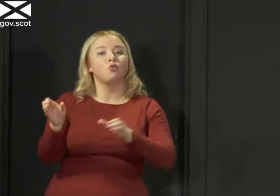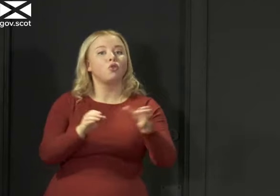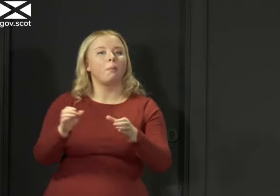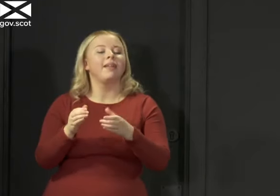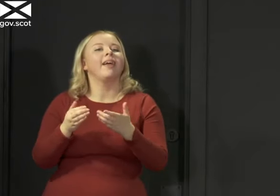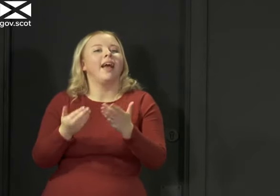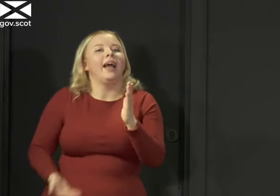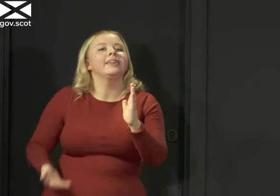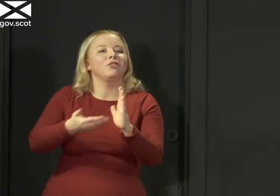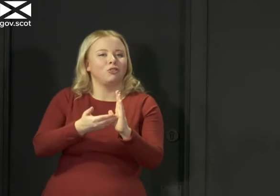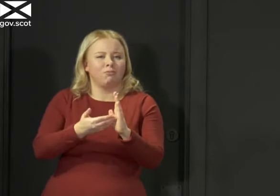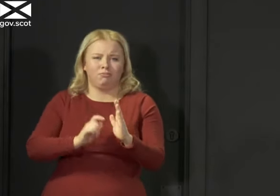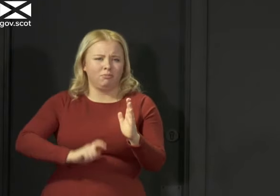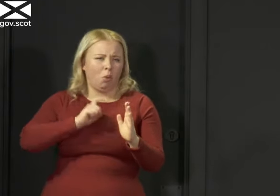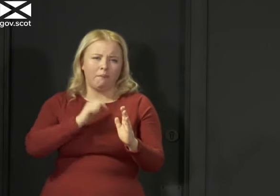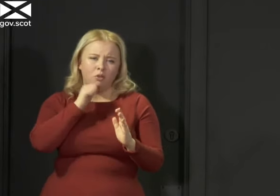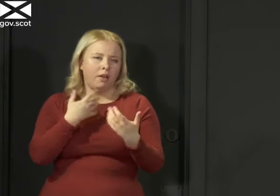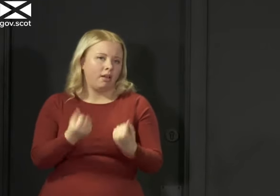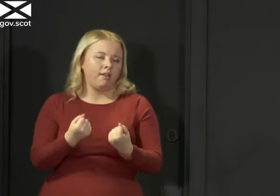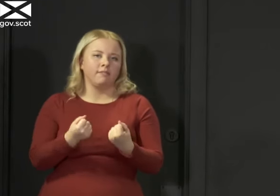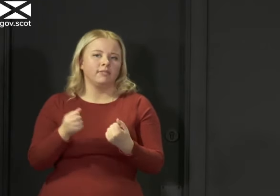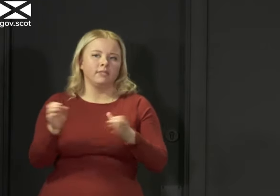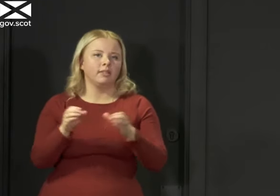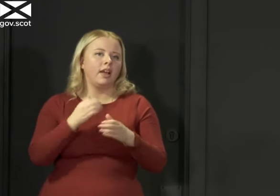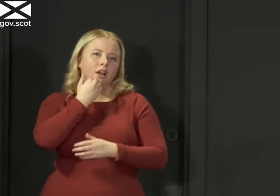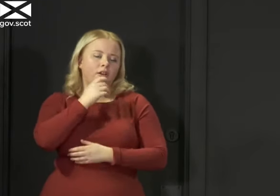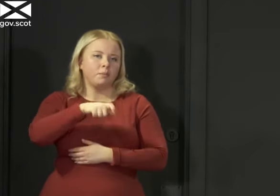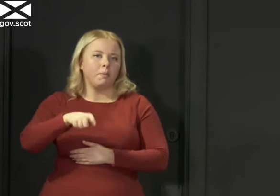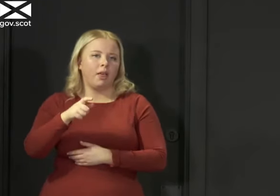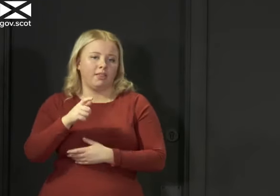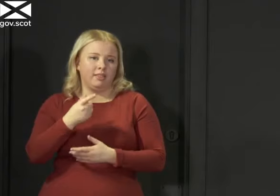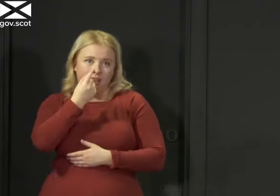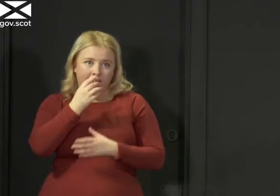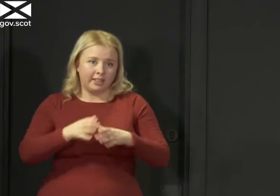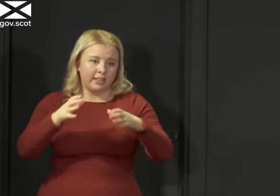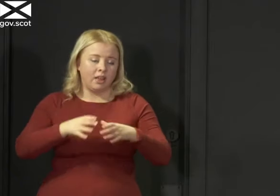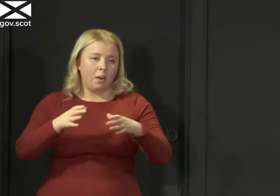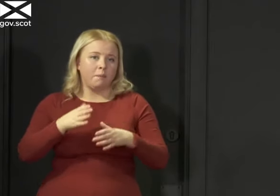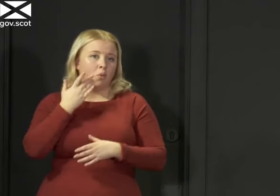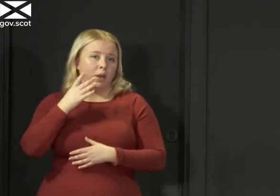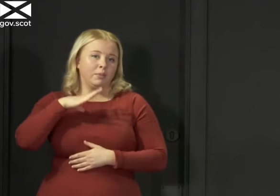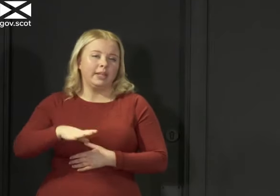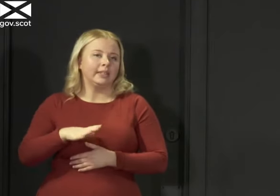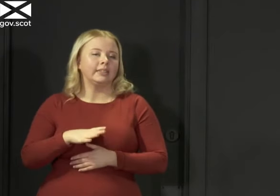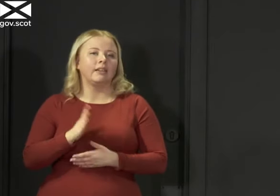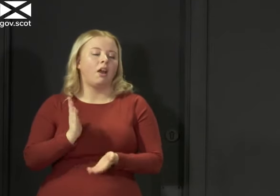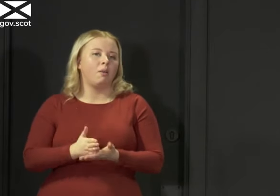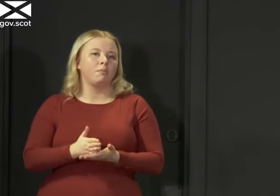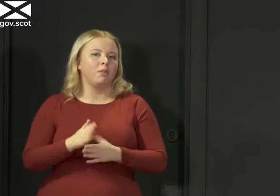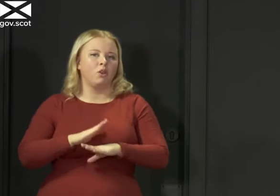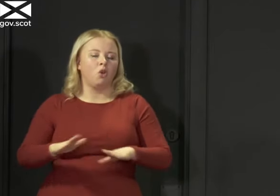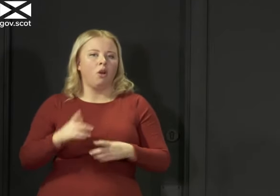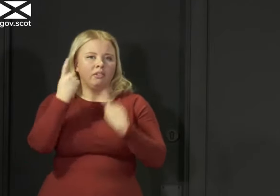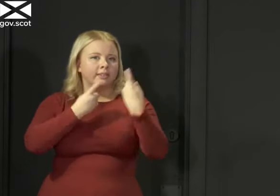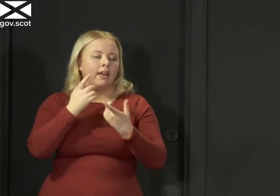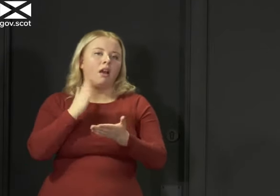will get the people we need and have the ability to scale that up as we require it. I'm not, in fact, rather than being